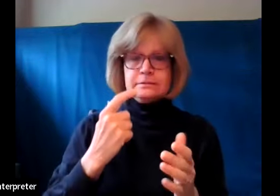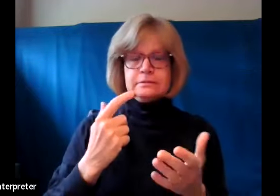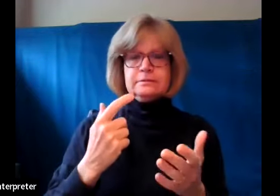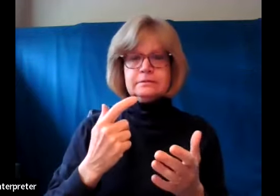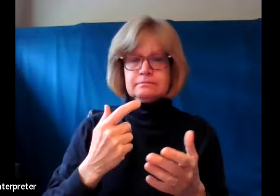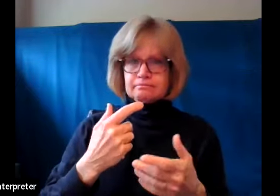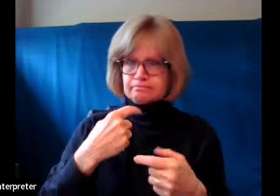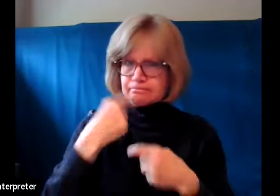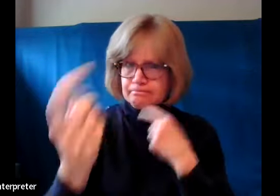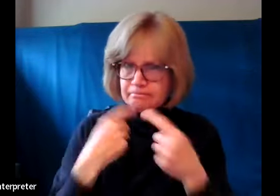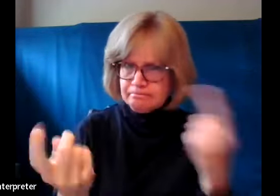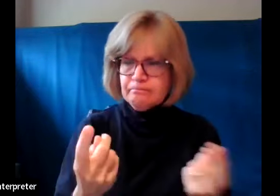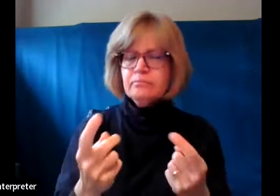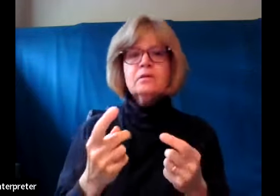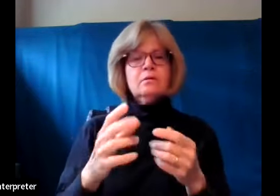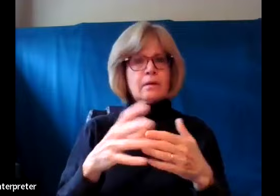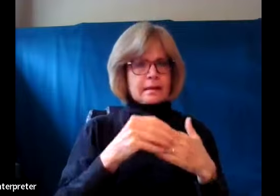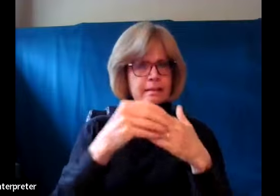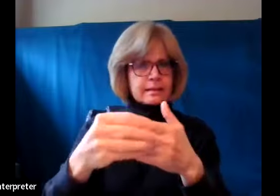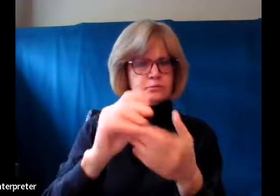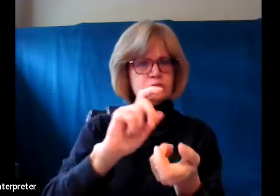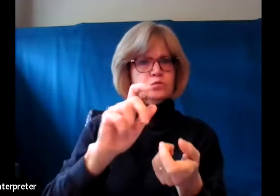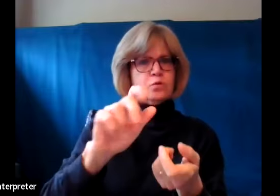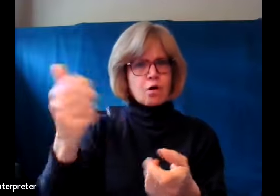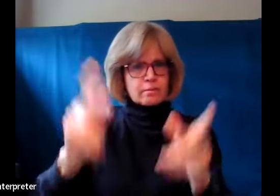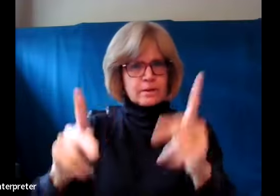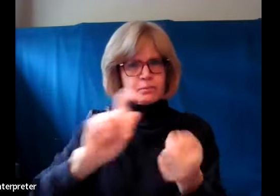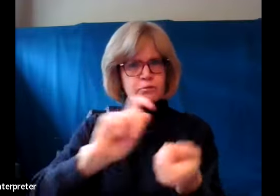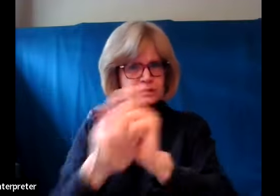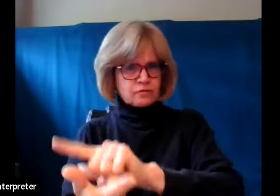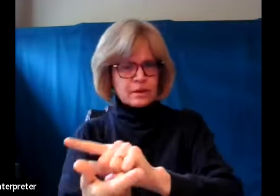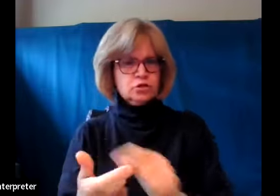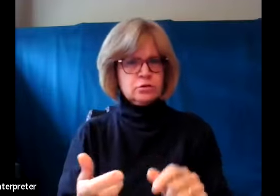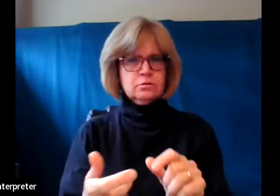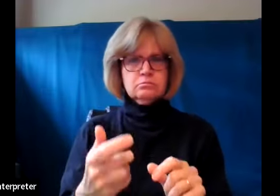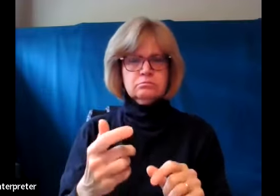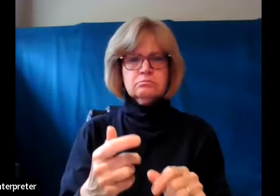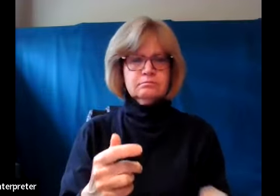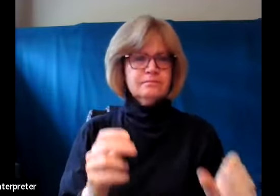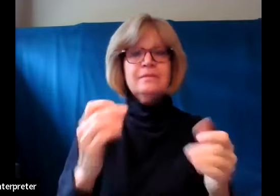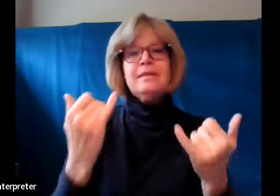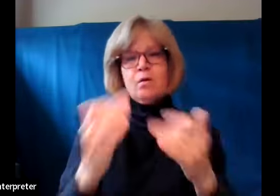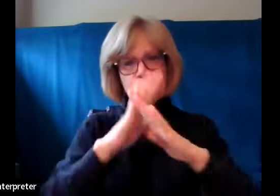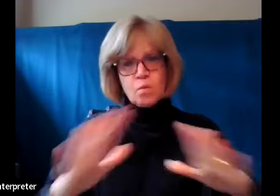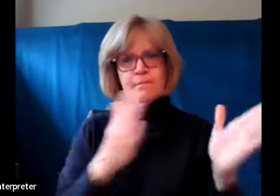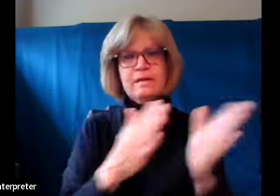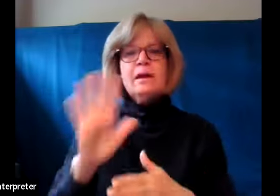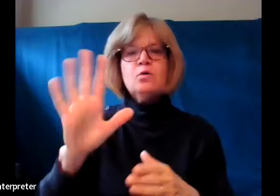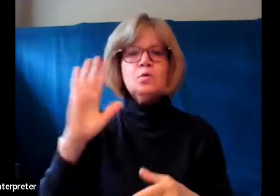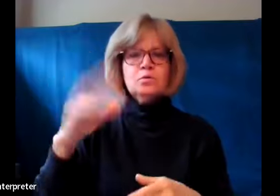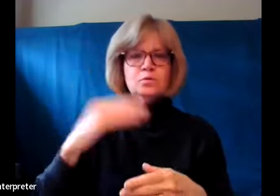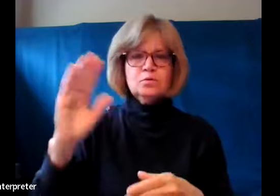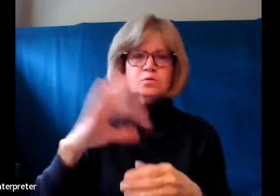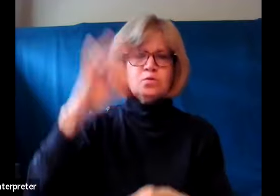the transformation of others with whom we're in a relationship. Let's take this time to quietly bear our souls